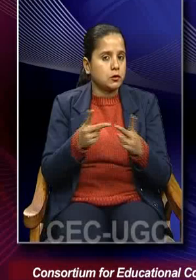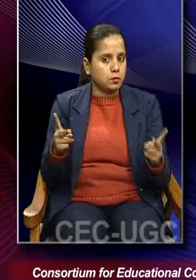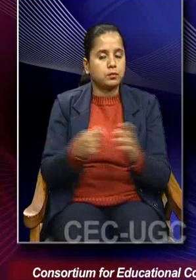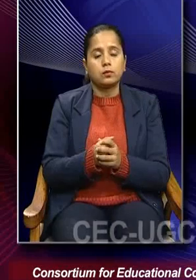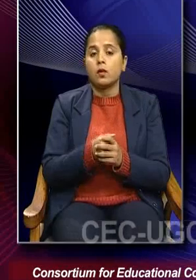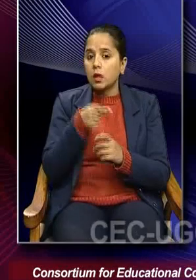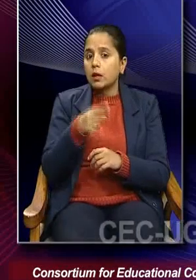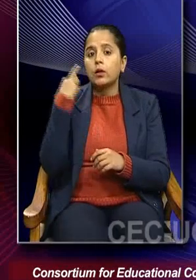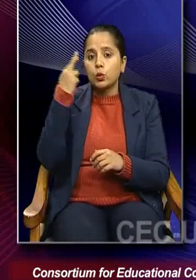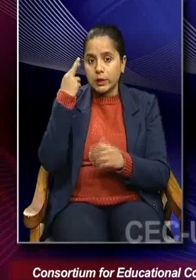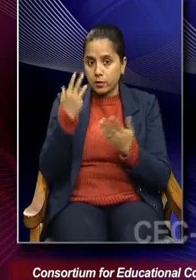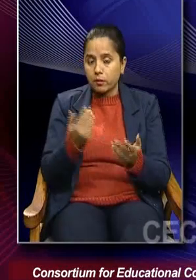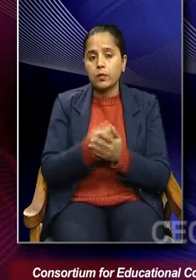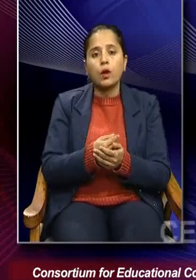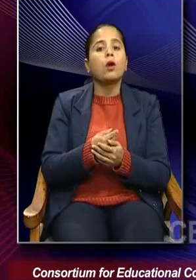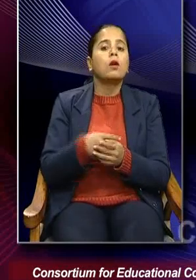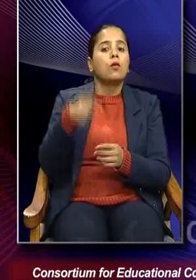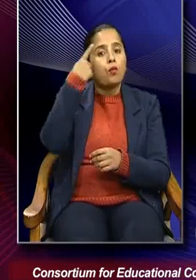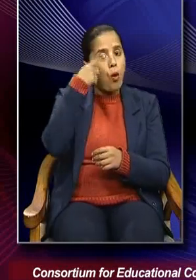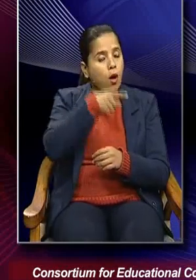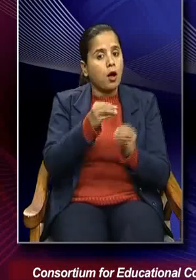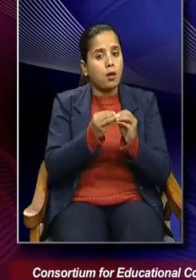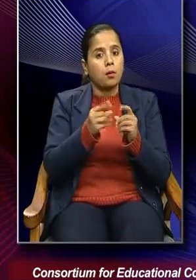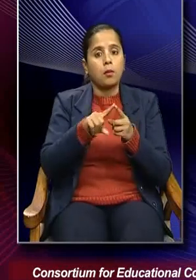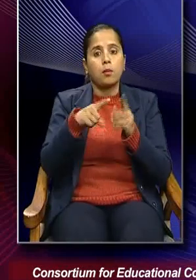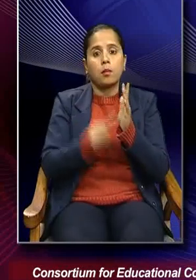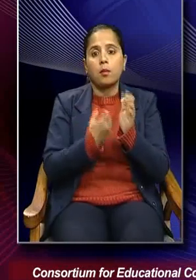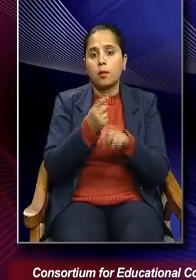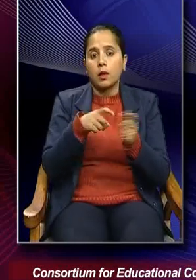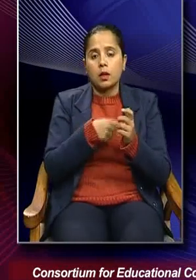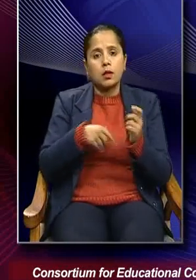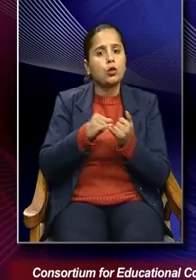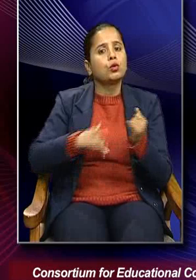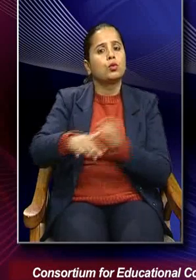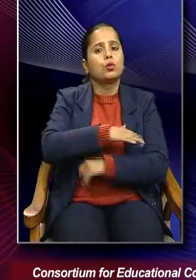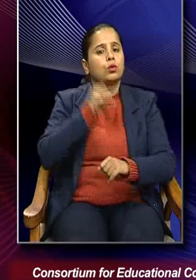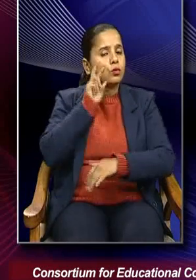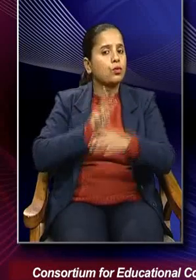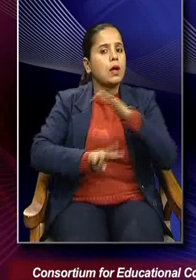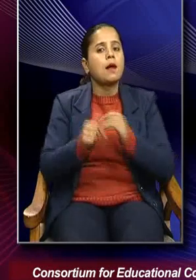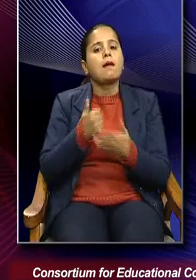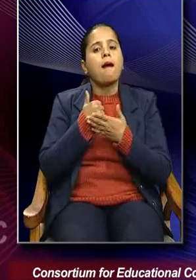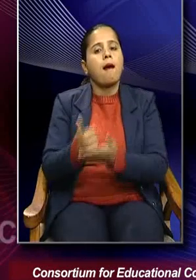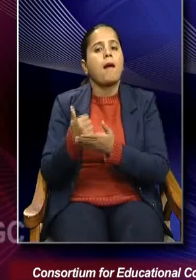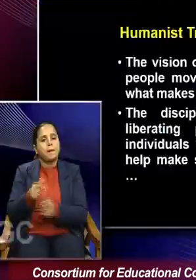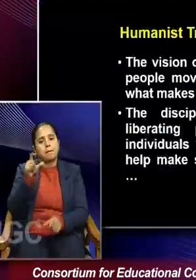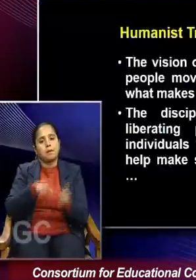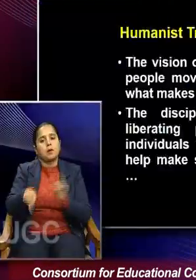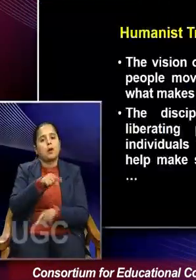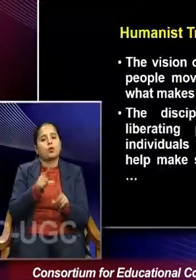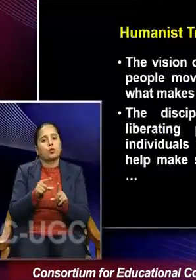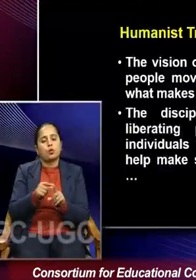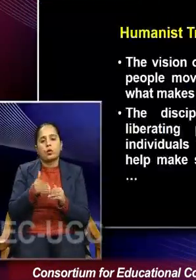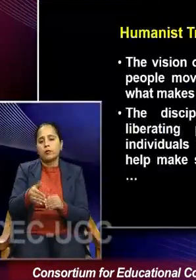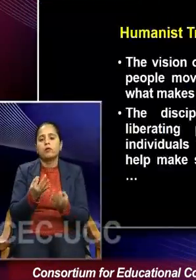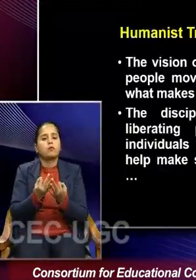Therefore, for Berger, the vision of sociology is to help people move towards